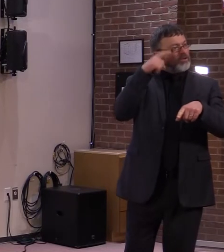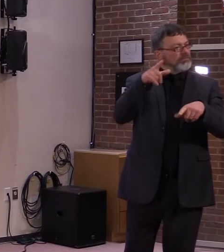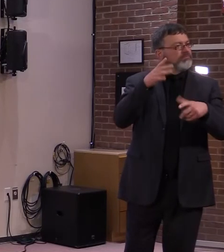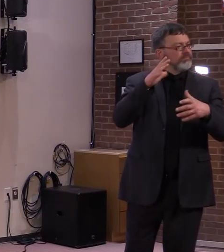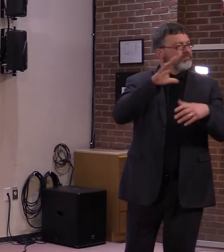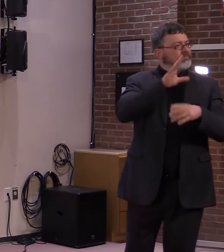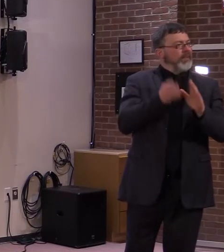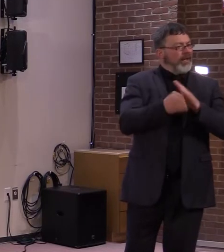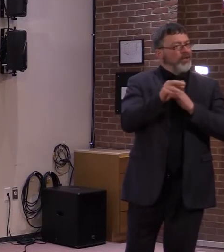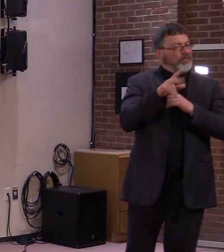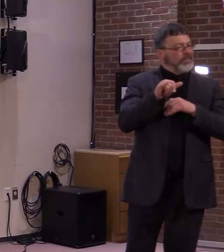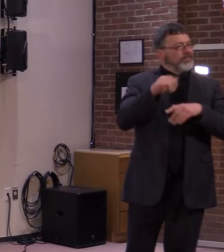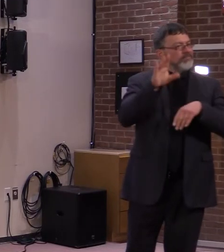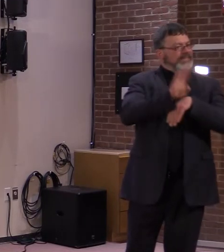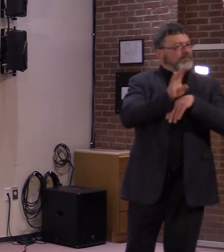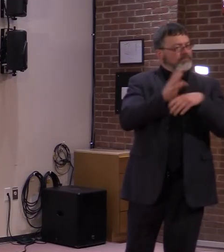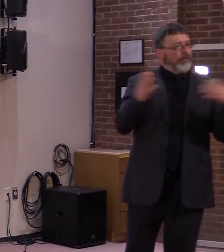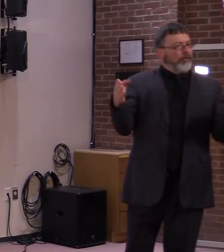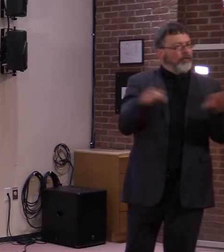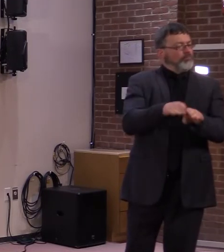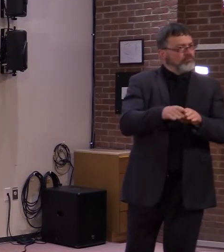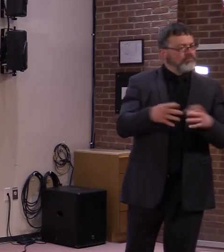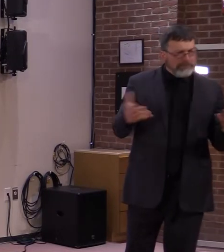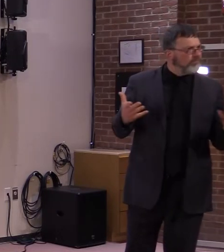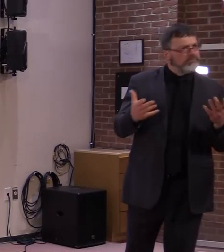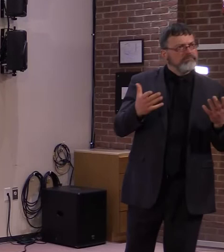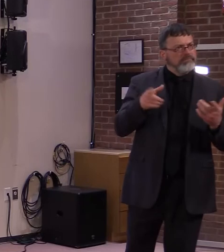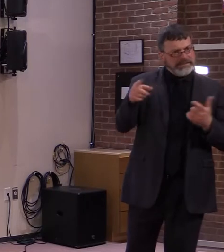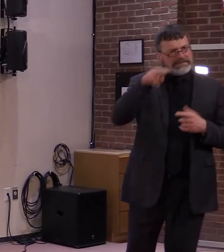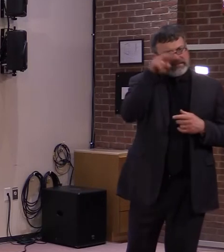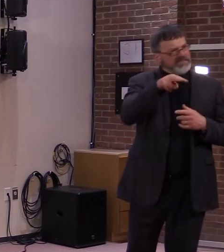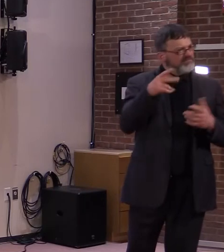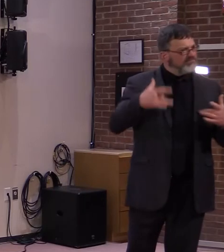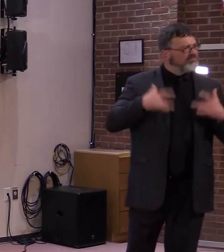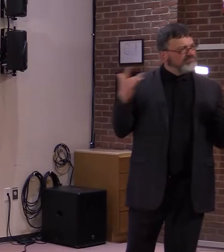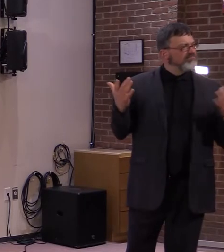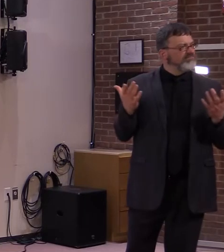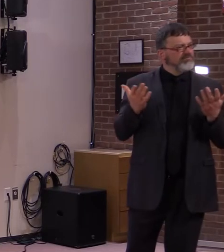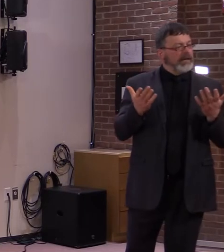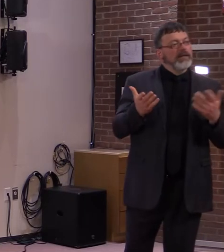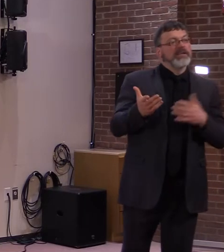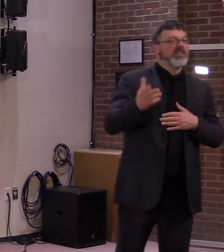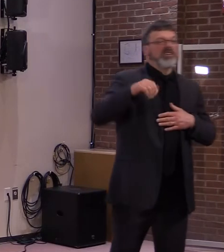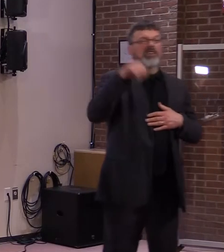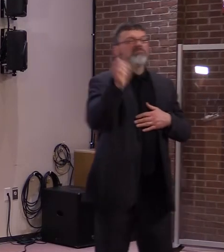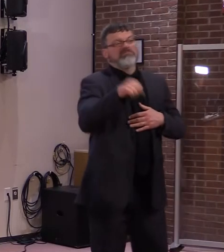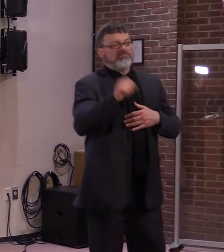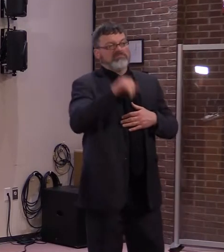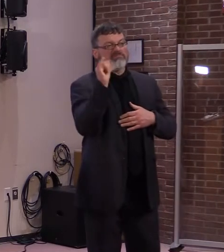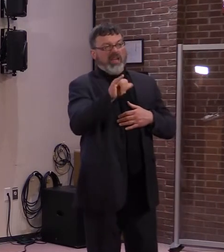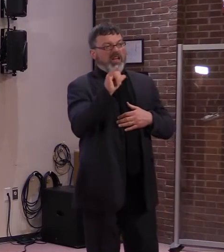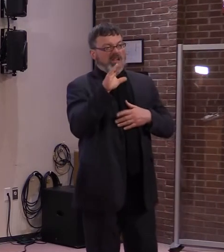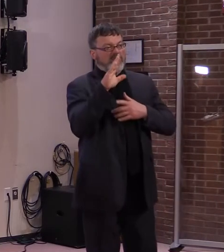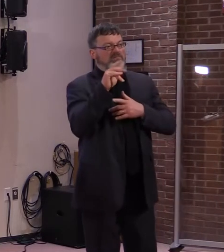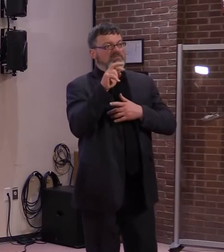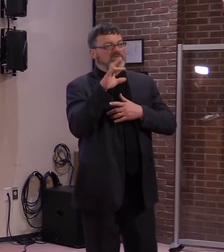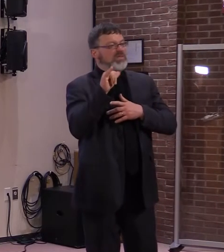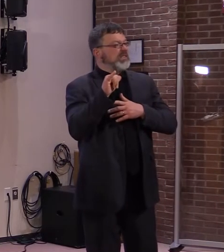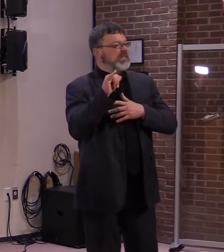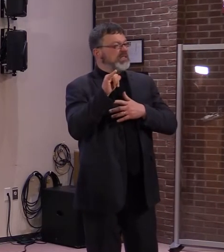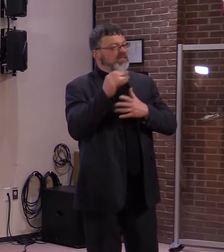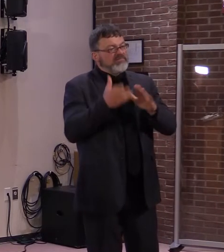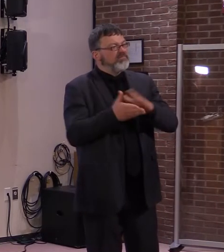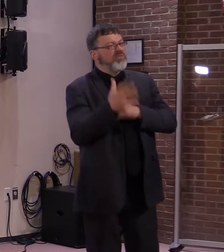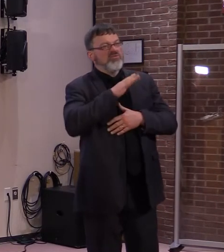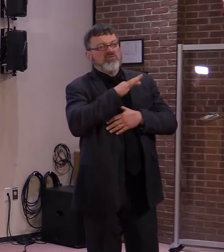it took me by surprise that they shut down so quickly yesterday. So again, it's a bit of an iconic